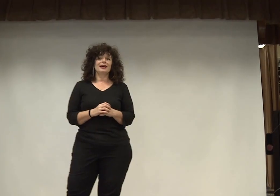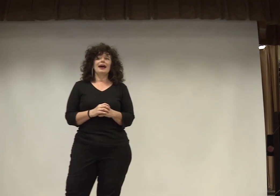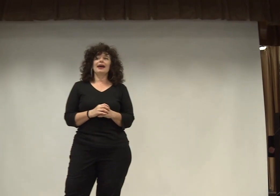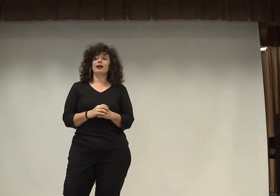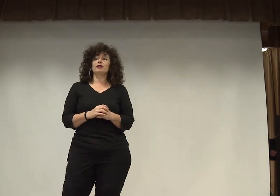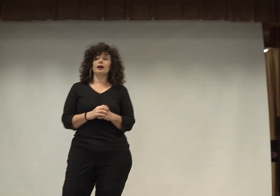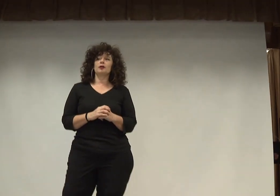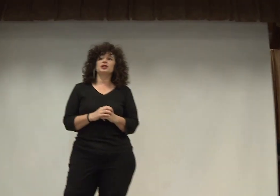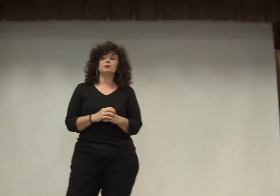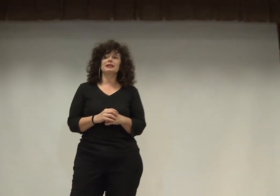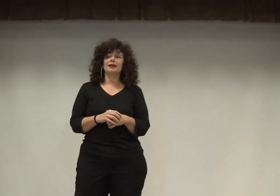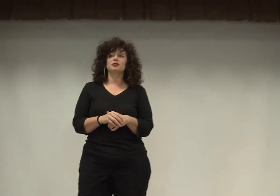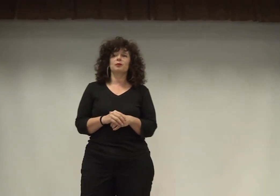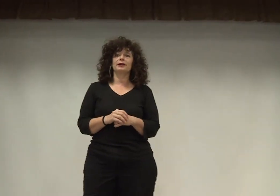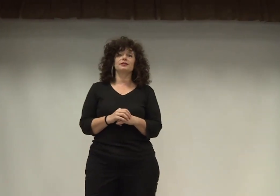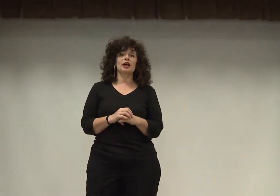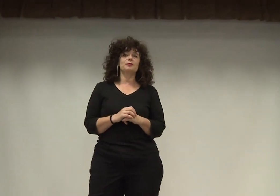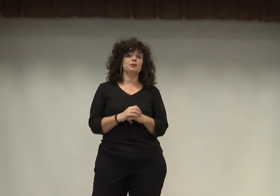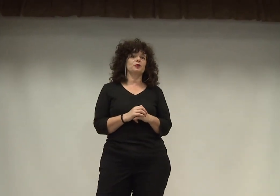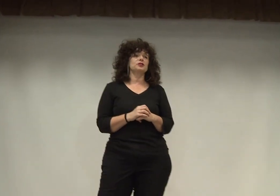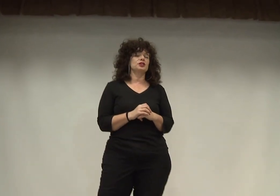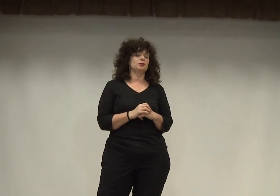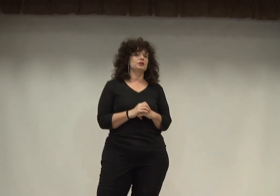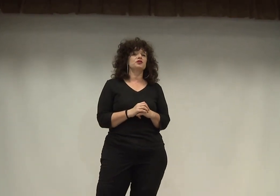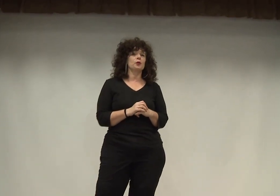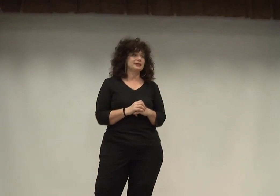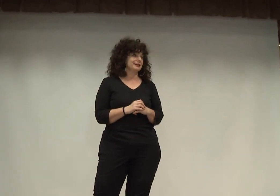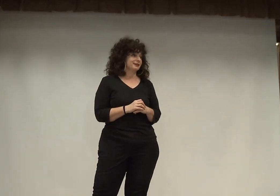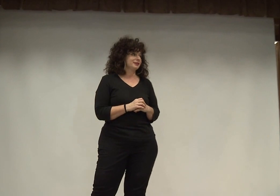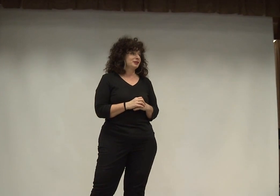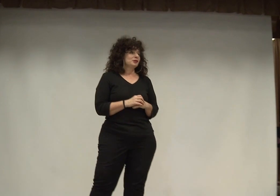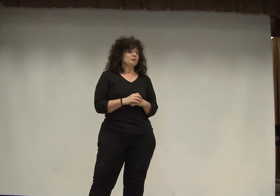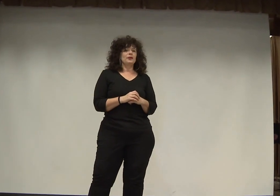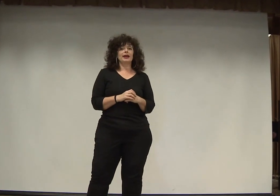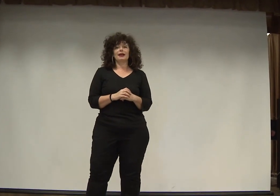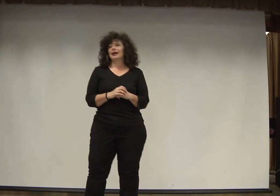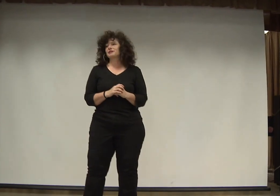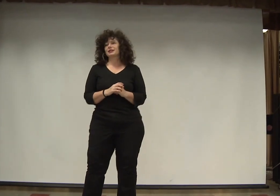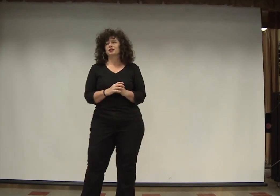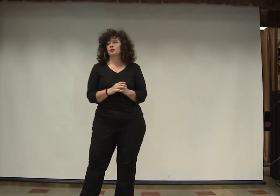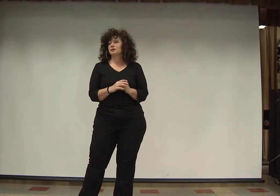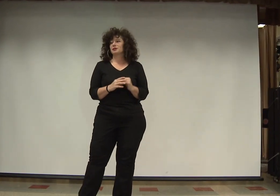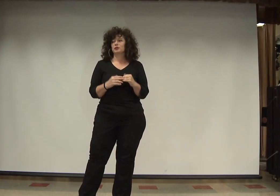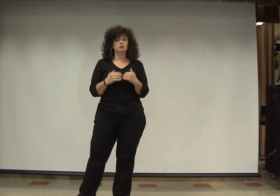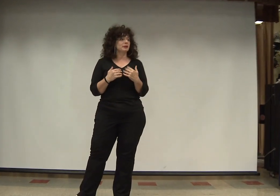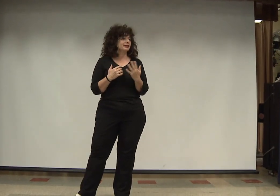and she was asked to write a chapter book when she was 14. And I have to tell you, it was the most ruling